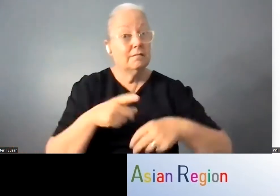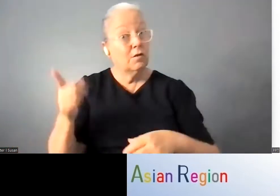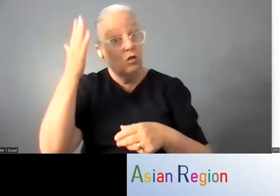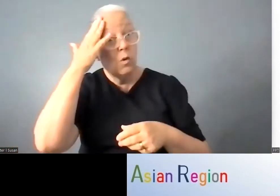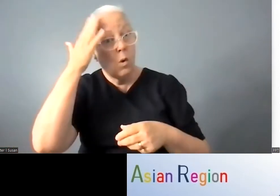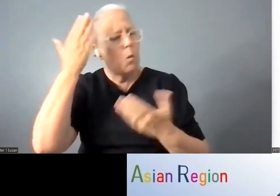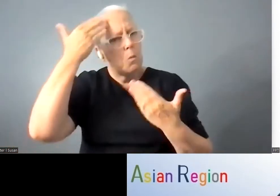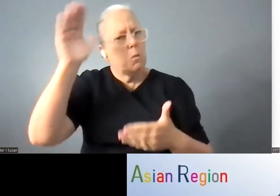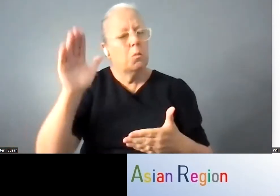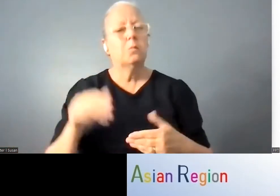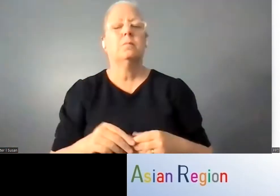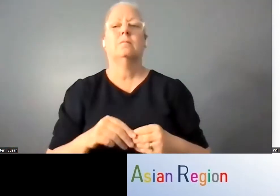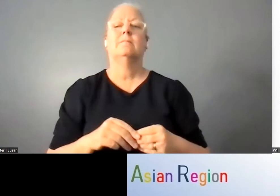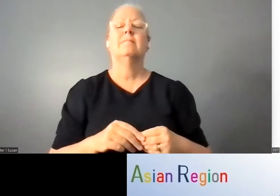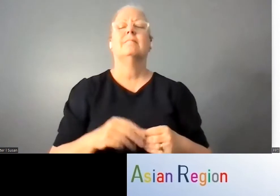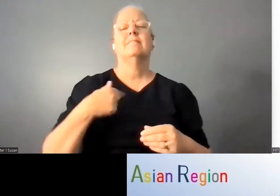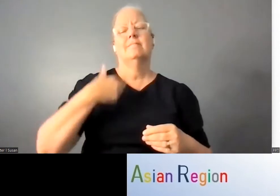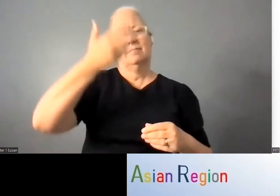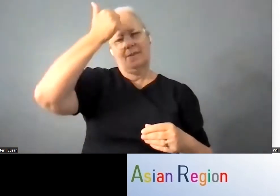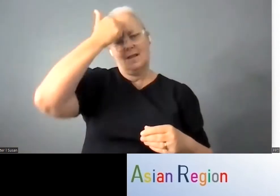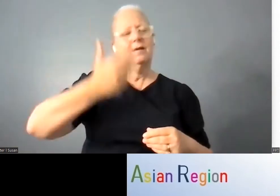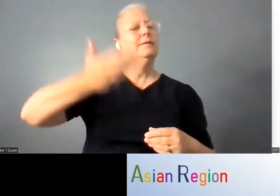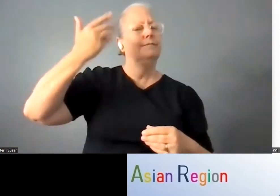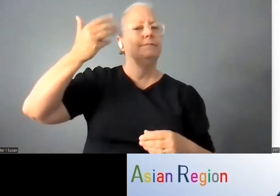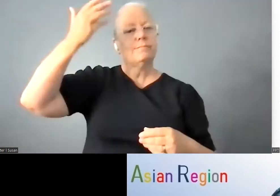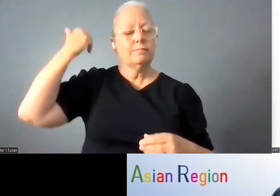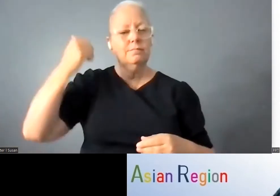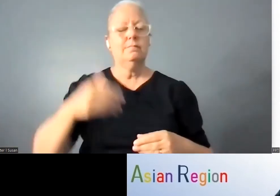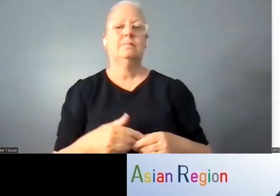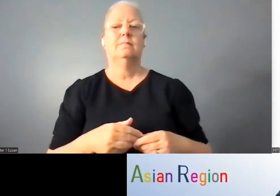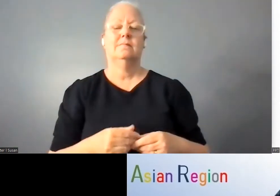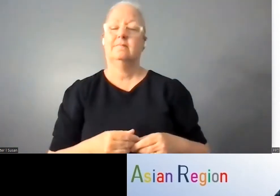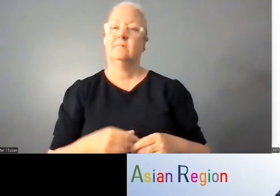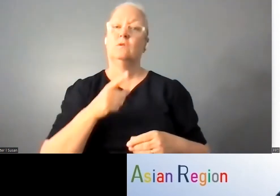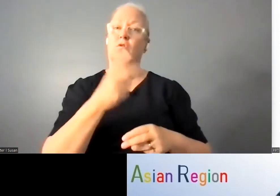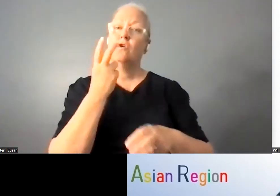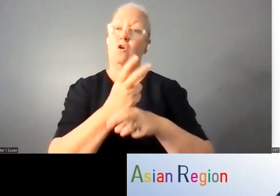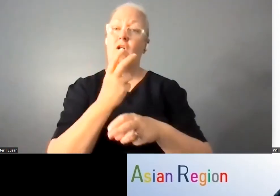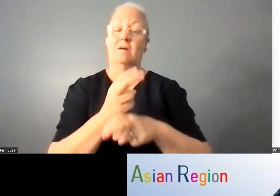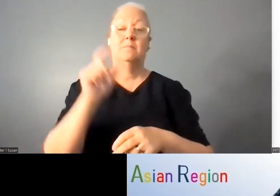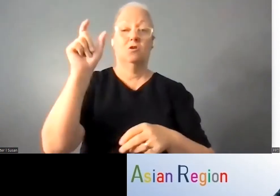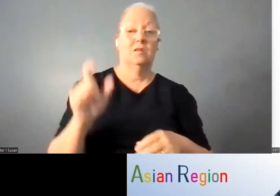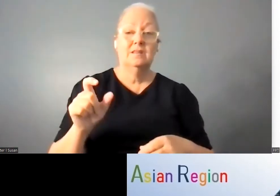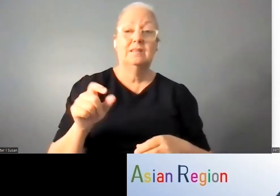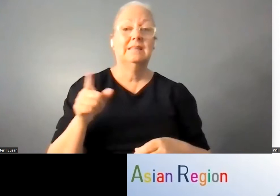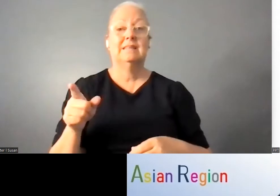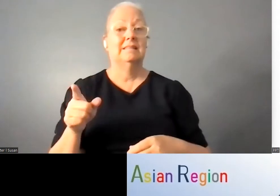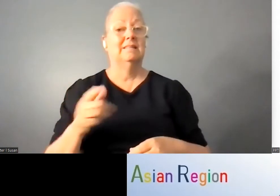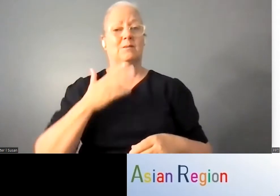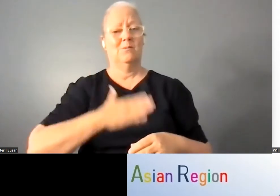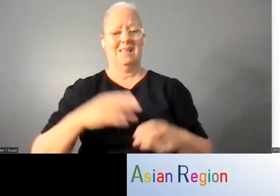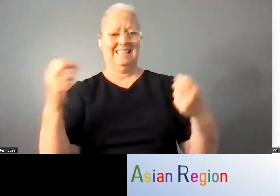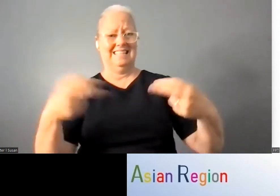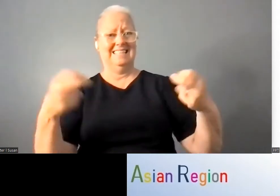once told me that it was very difficult for him to give interview without caption and have to